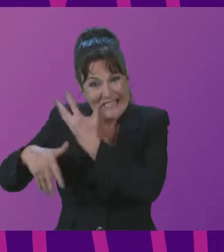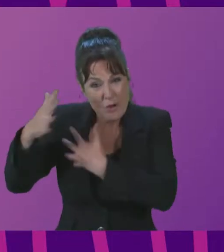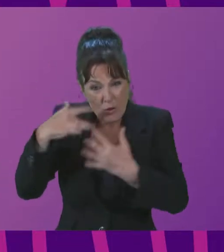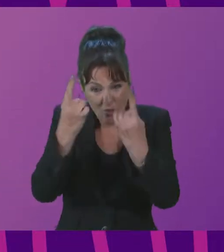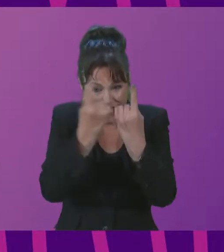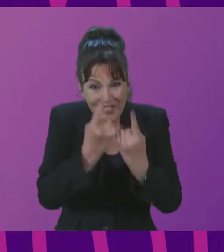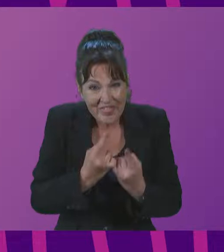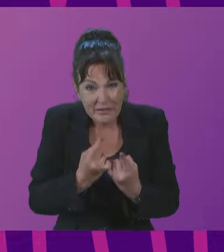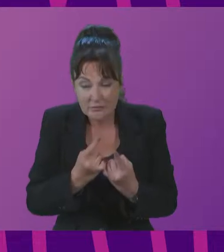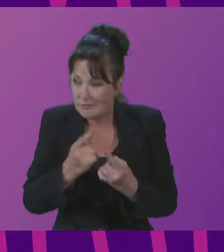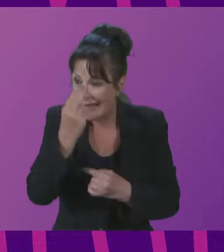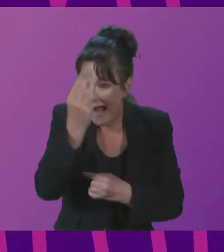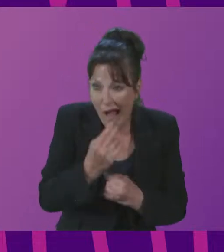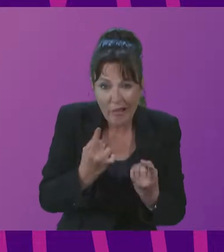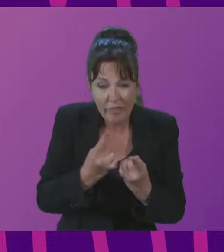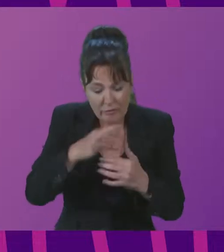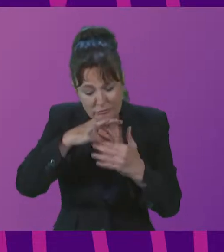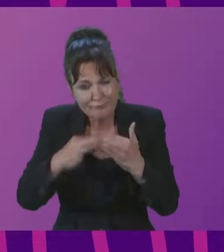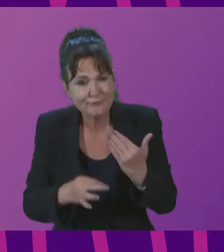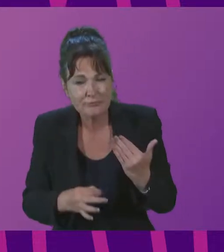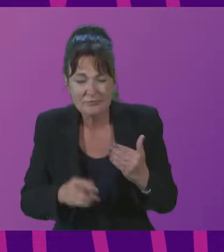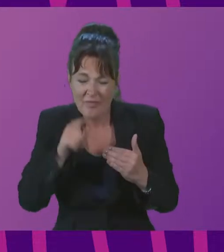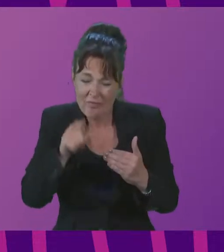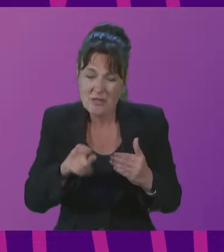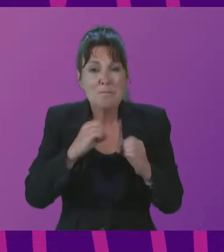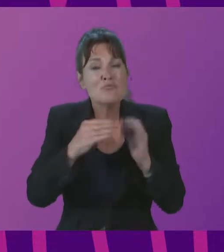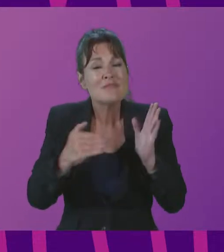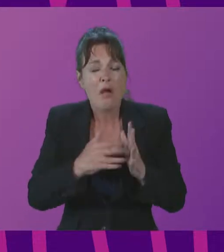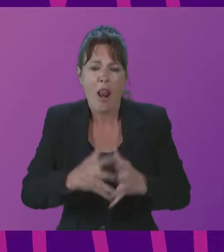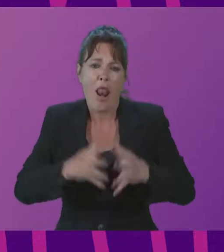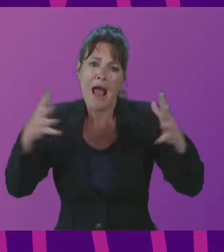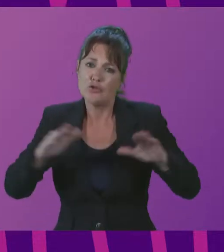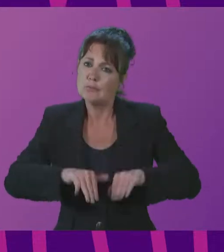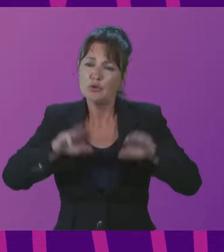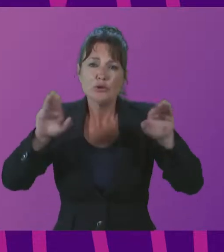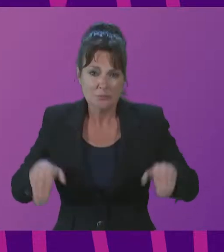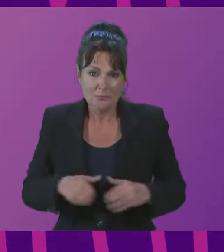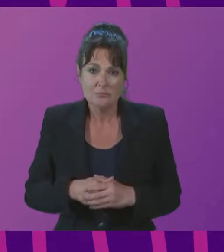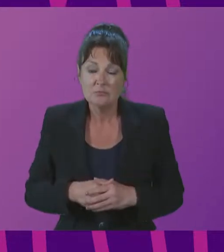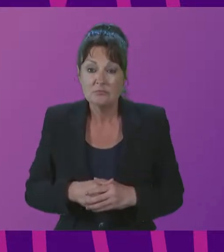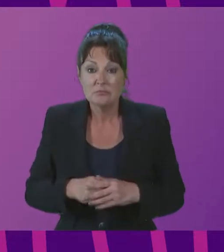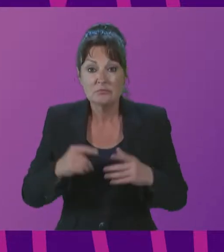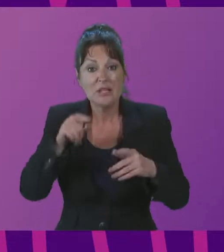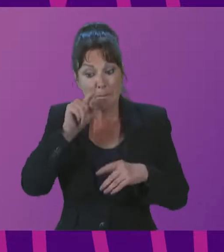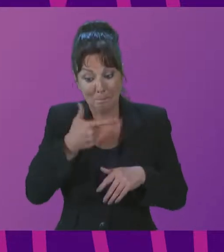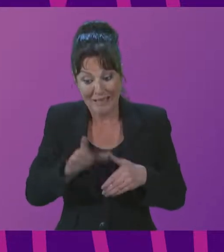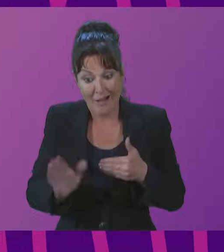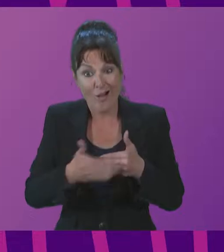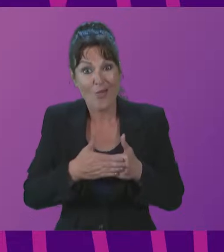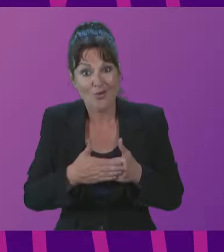works of art. It is Brazil's largest museum, and it is closed since